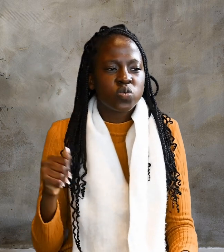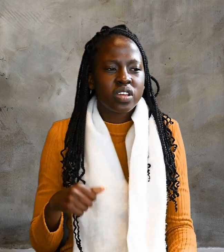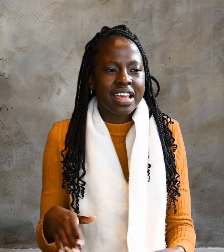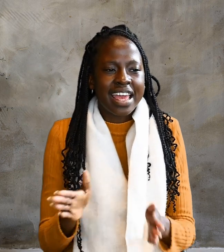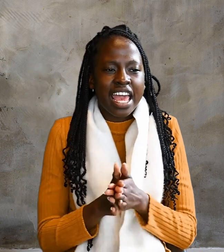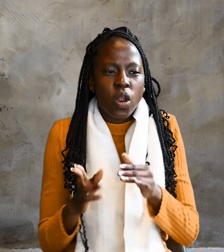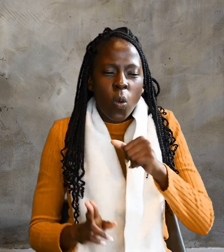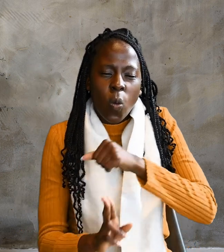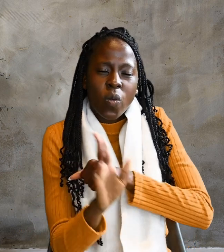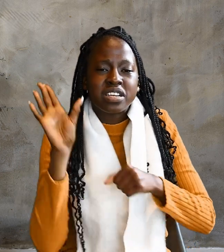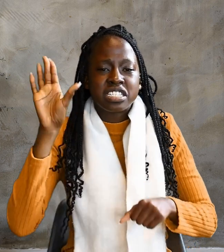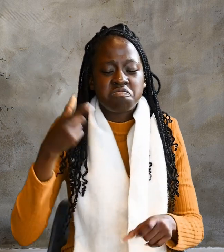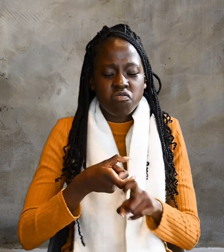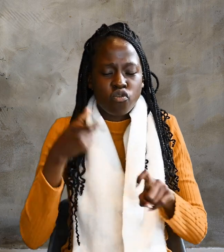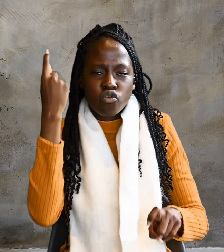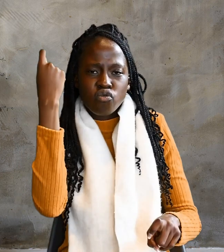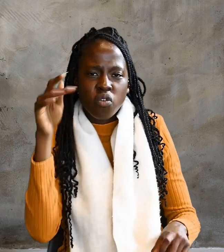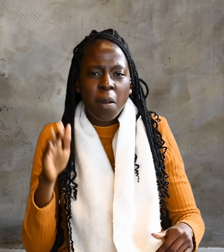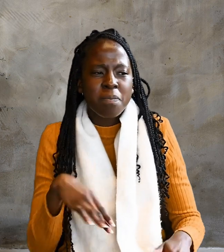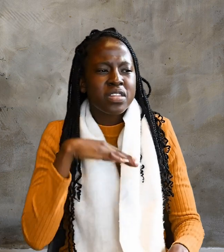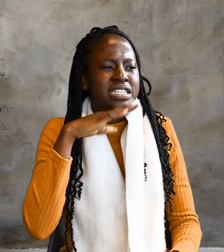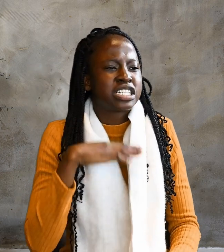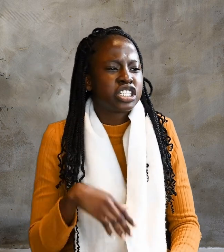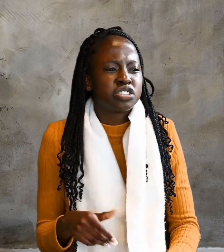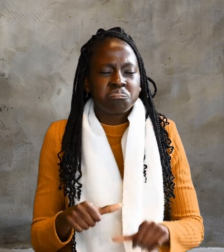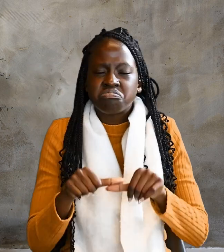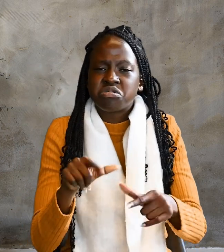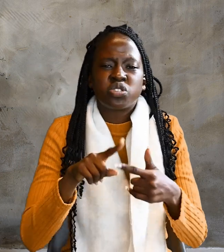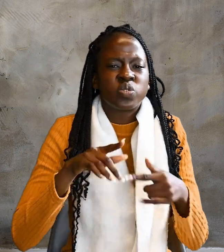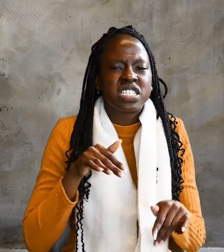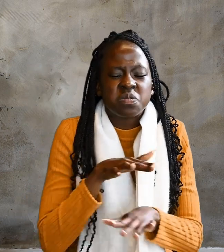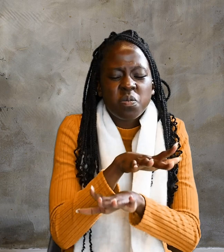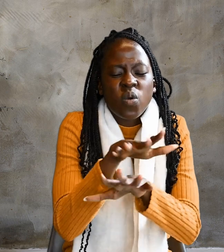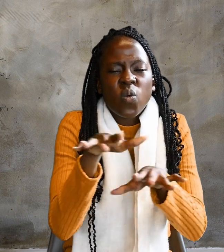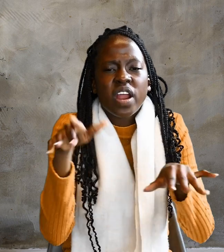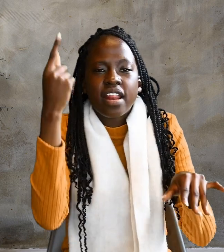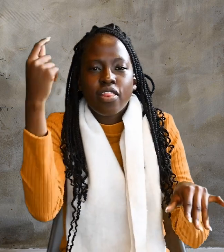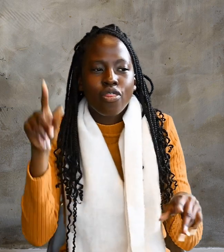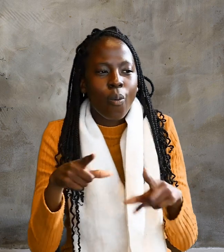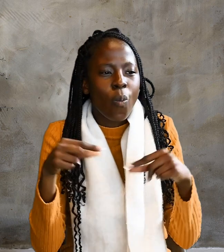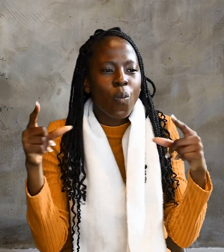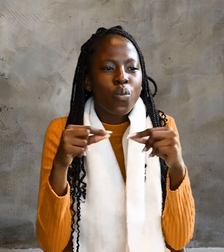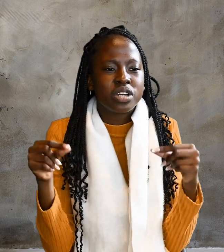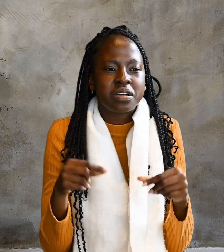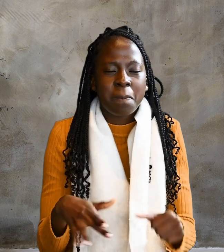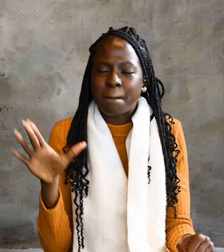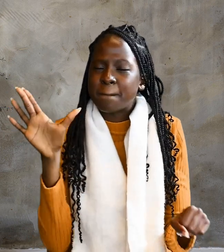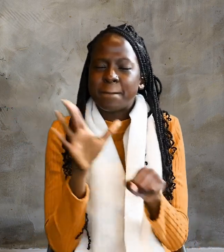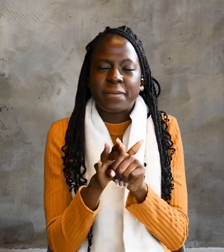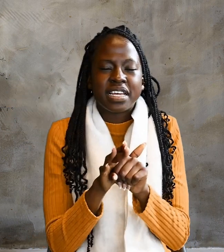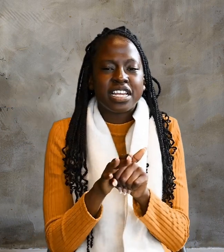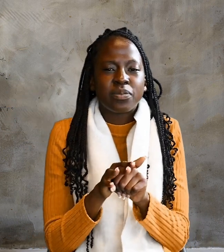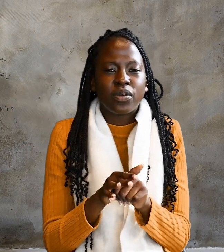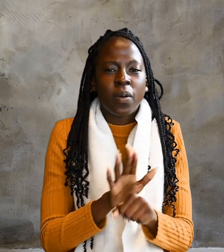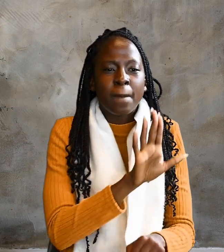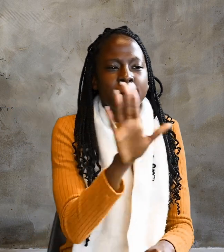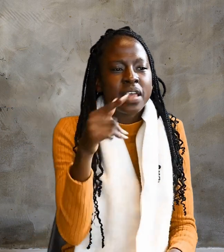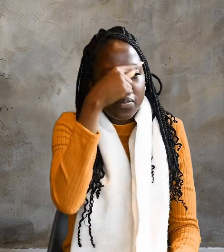dead, continued to spread the word. Many people, because they had heard that he had